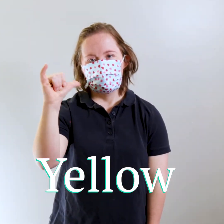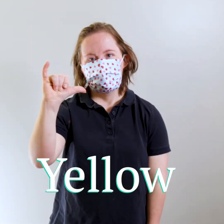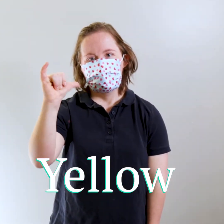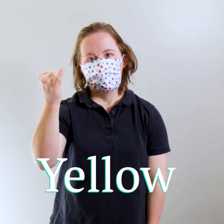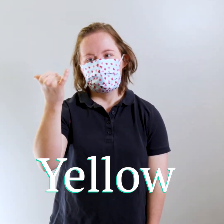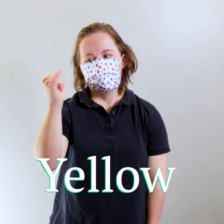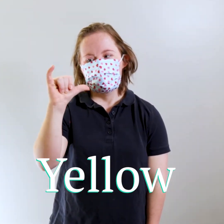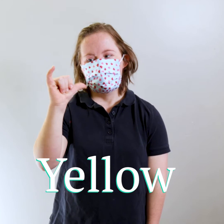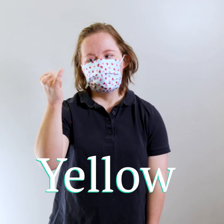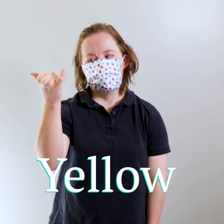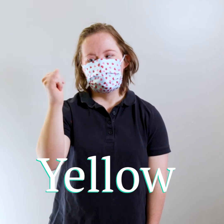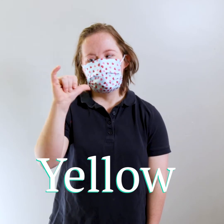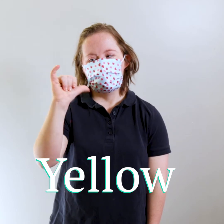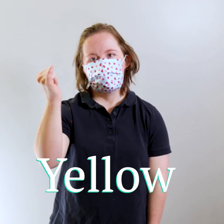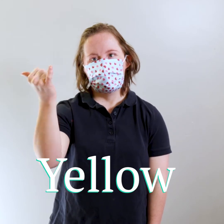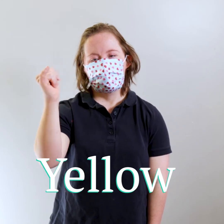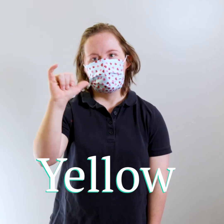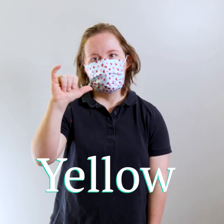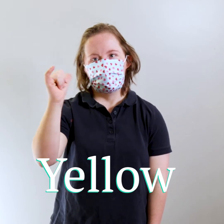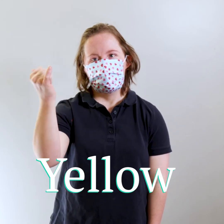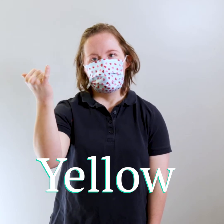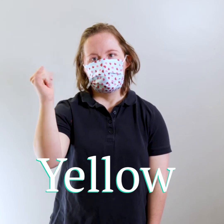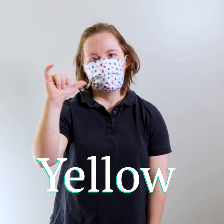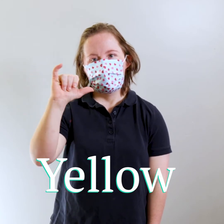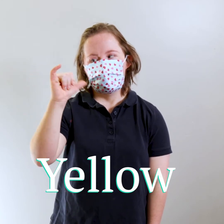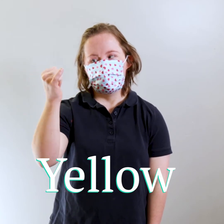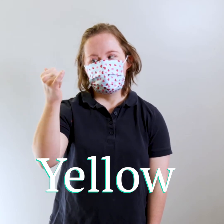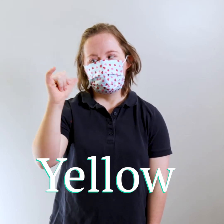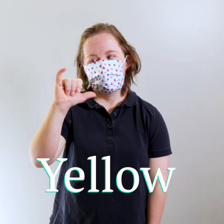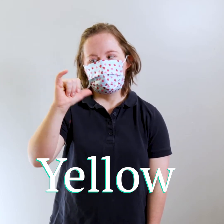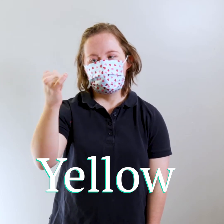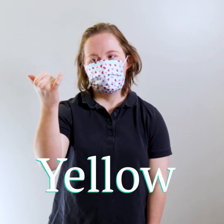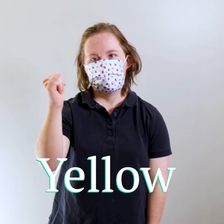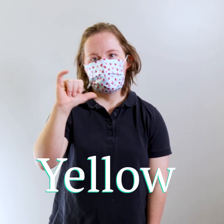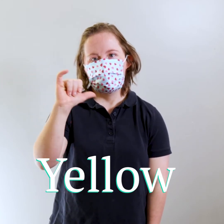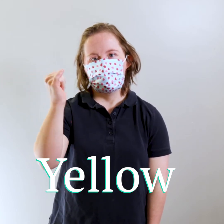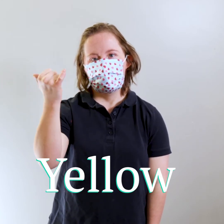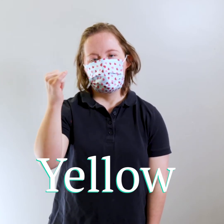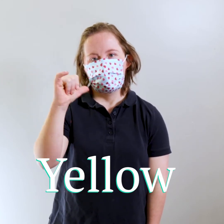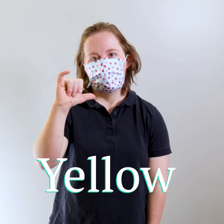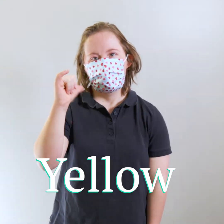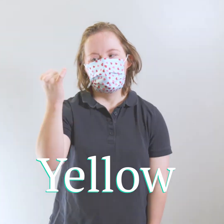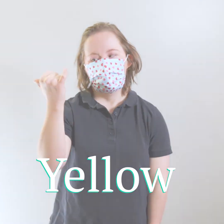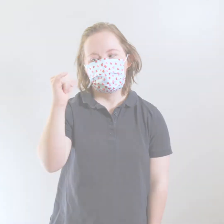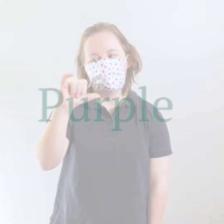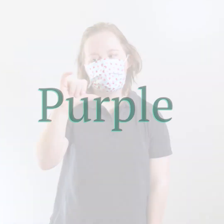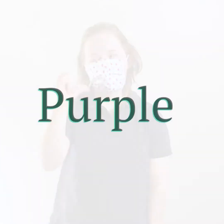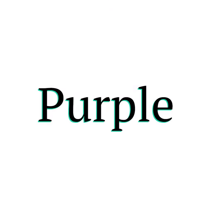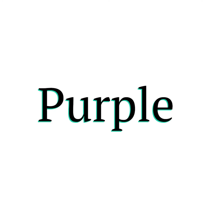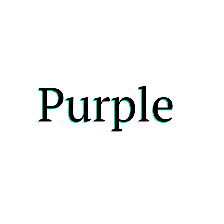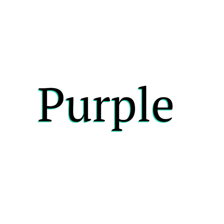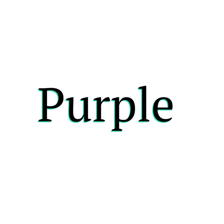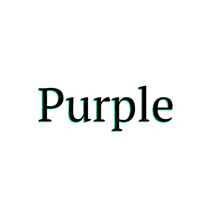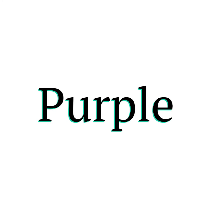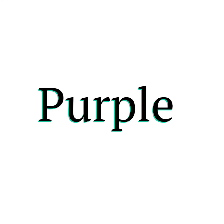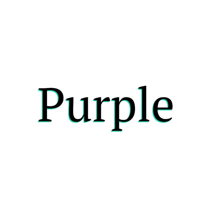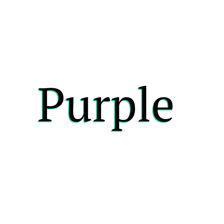then turn your hand back and forth how to say purple in sign